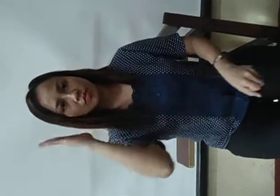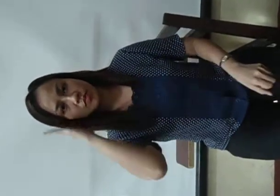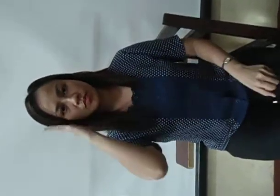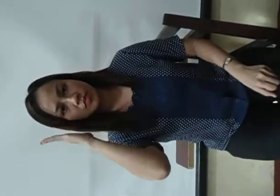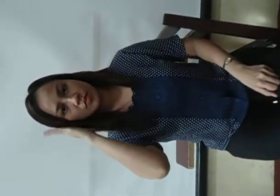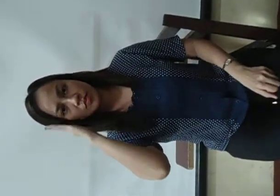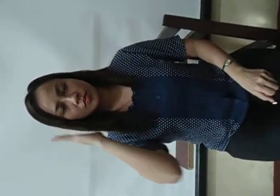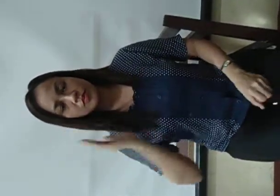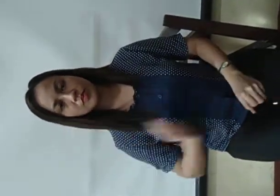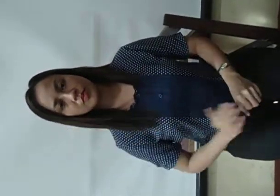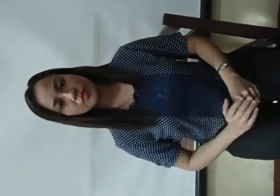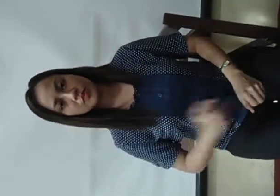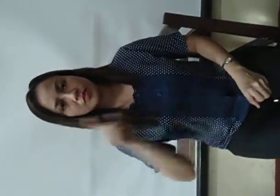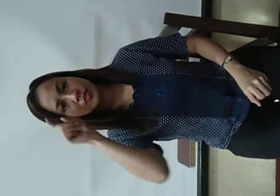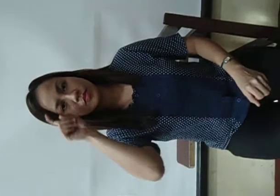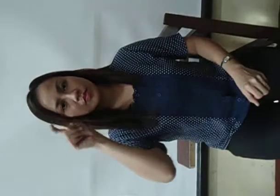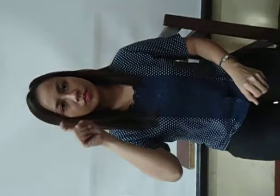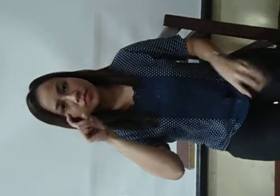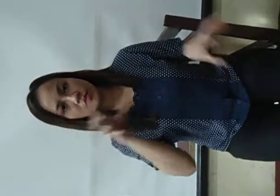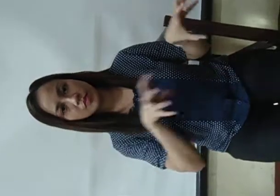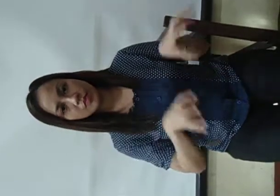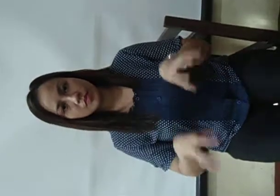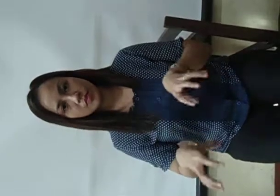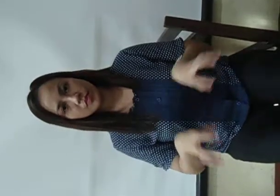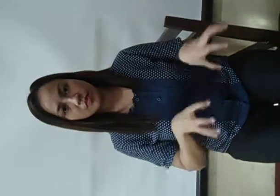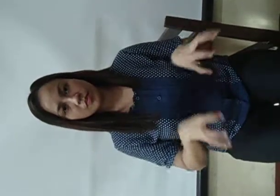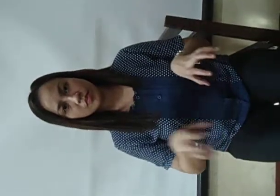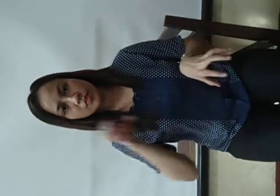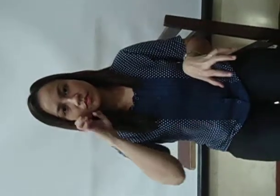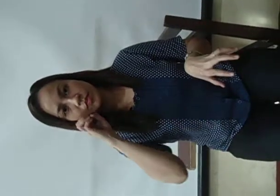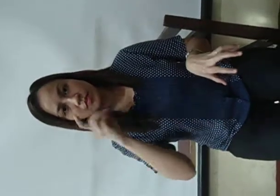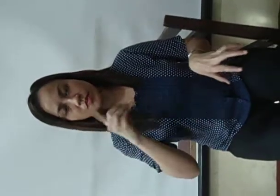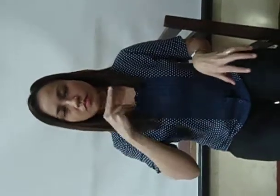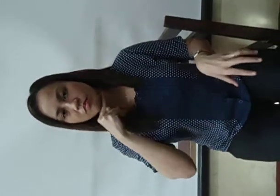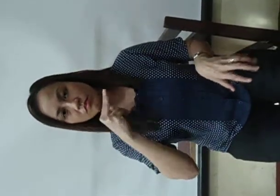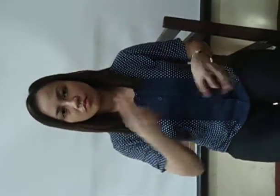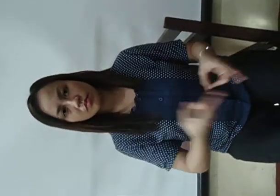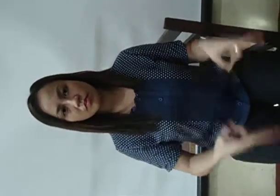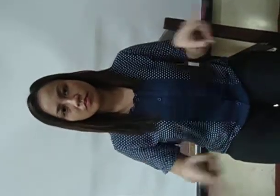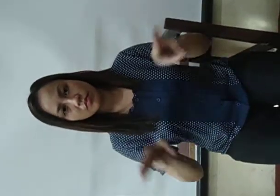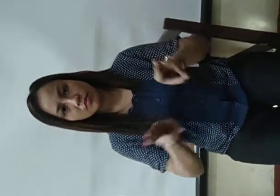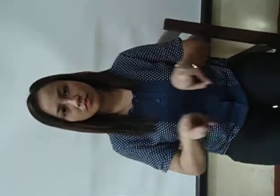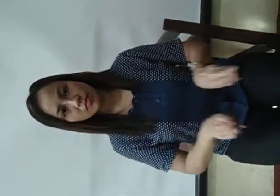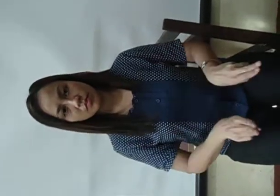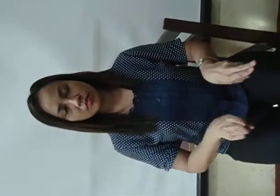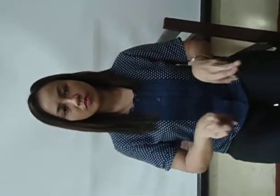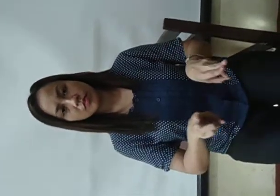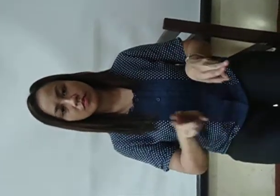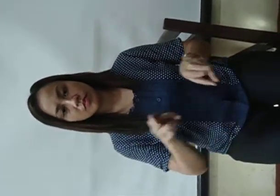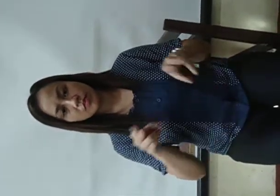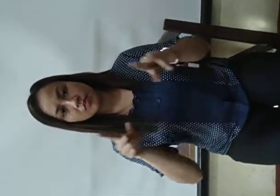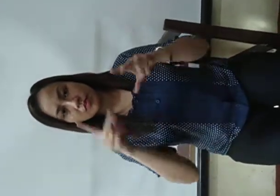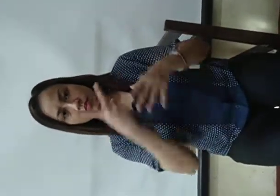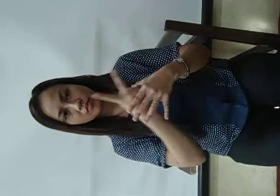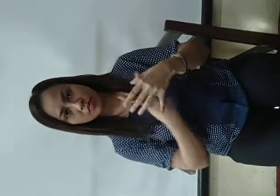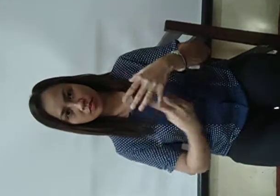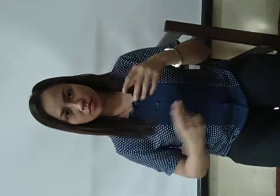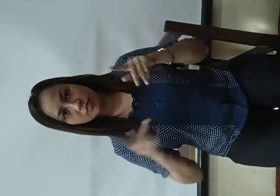Sexual activity should not take place unless both parties have freely given